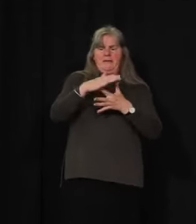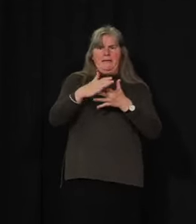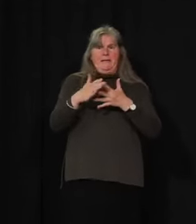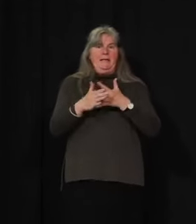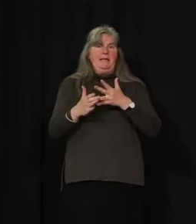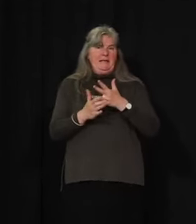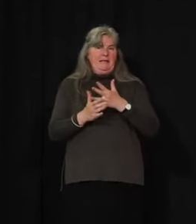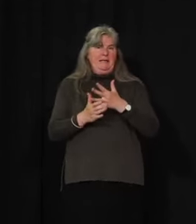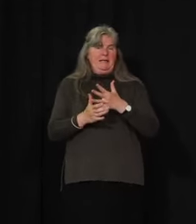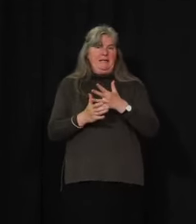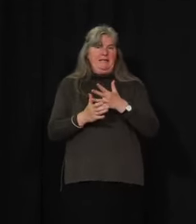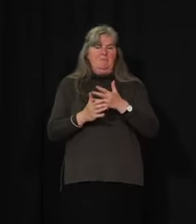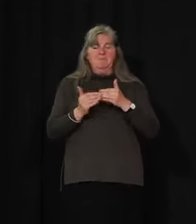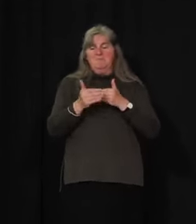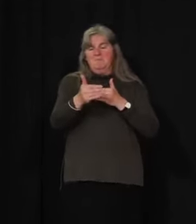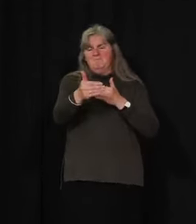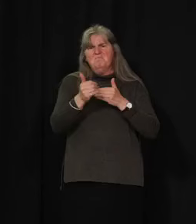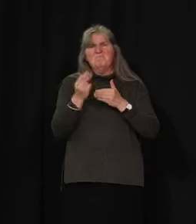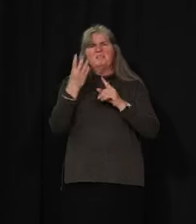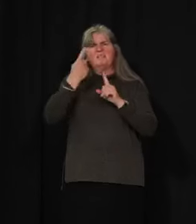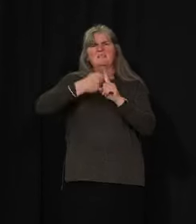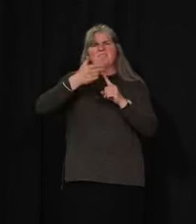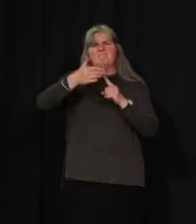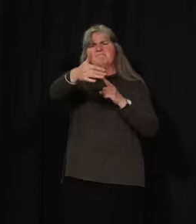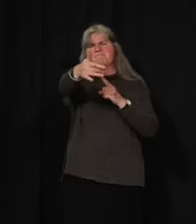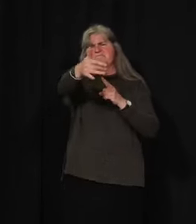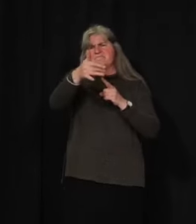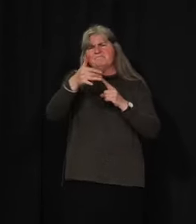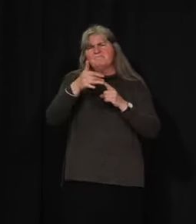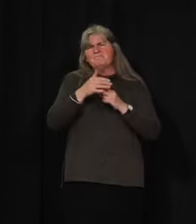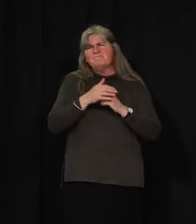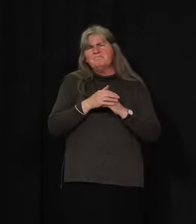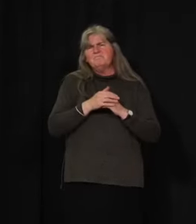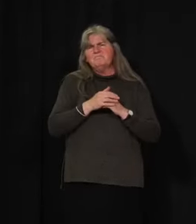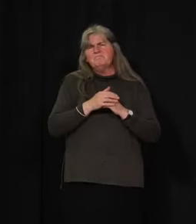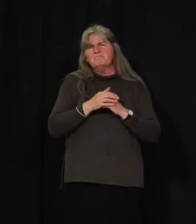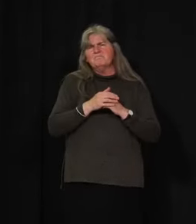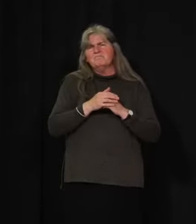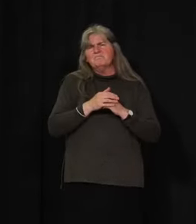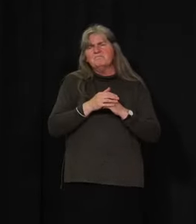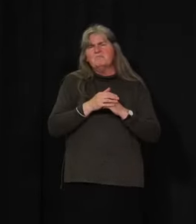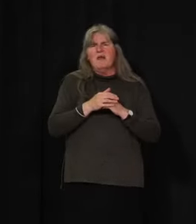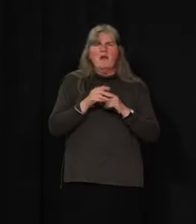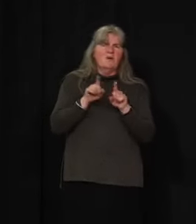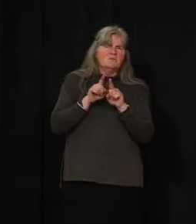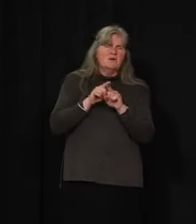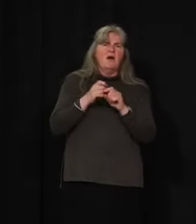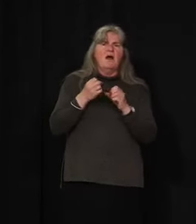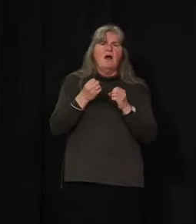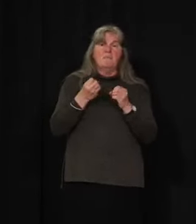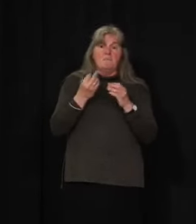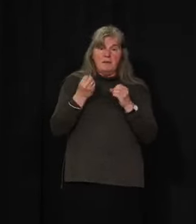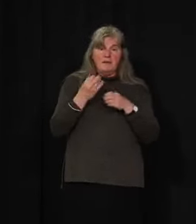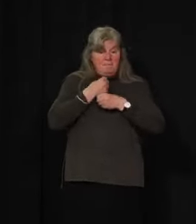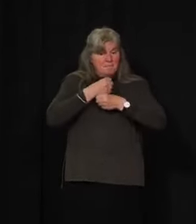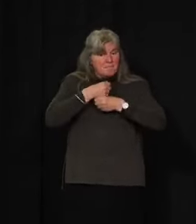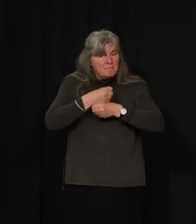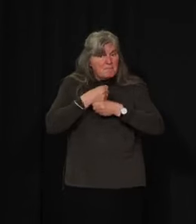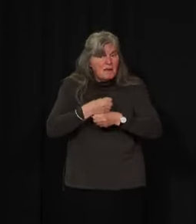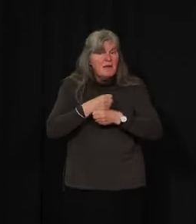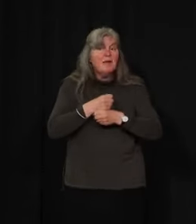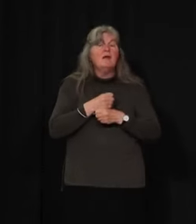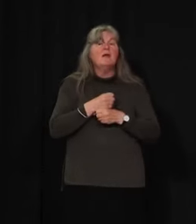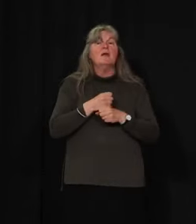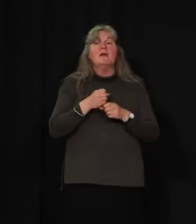in months to come, based on estimated supply. And we, of course, will be